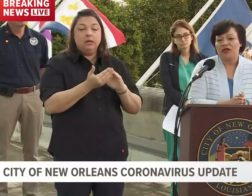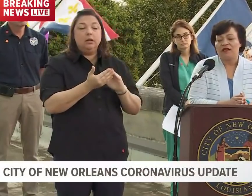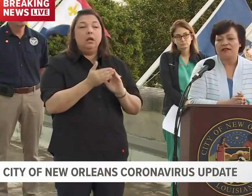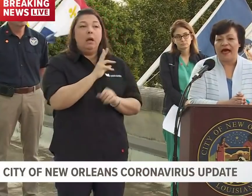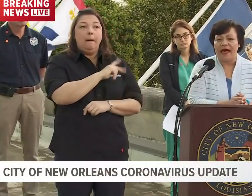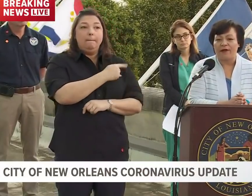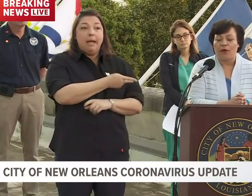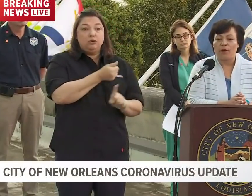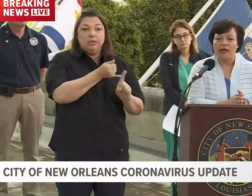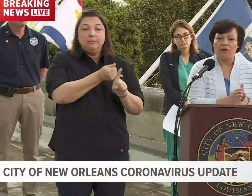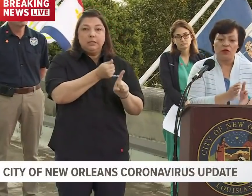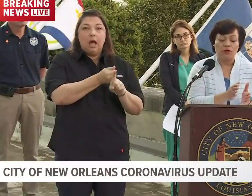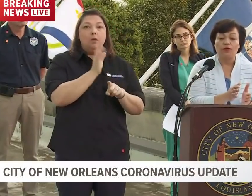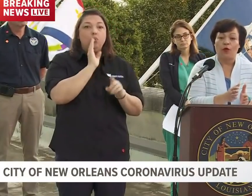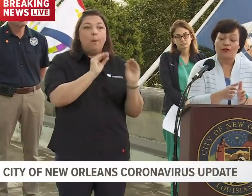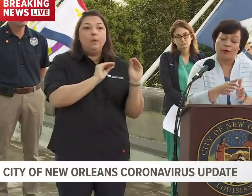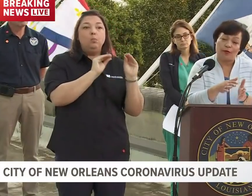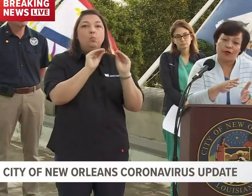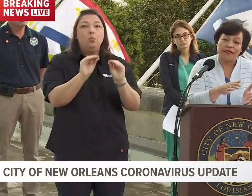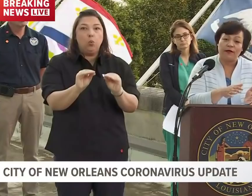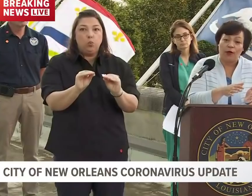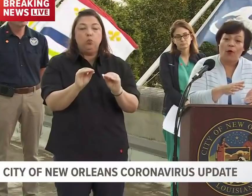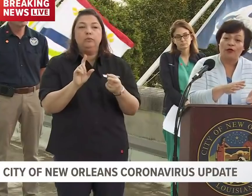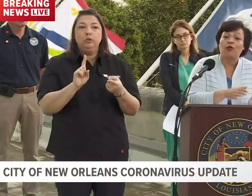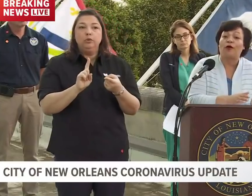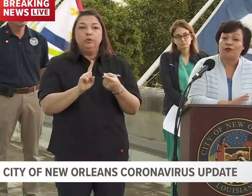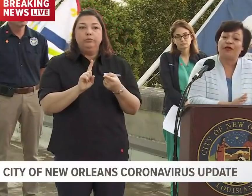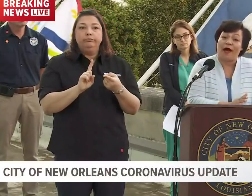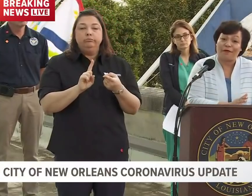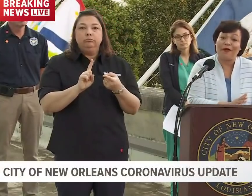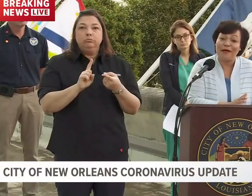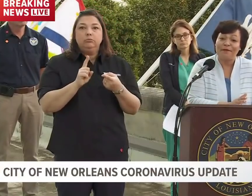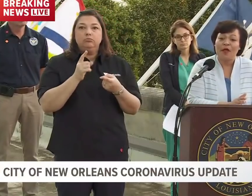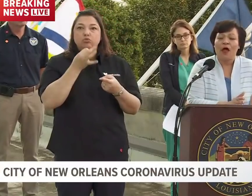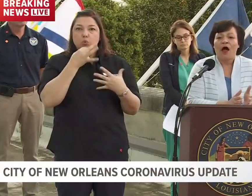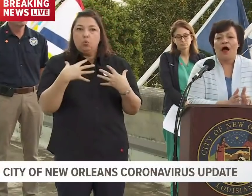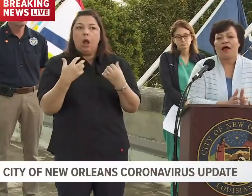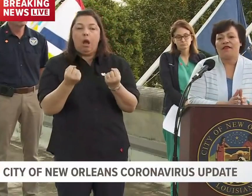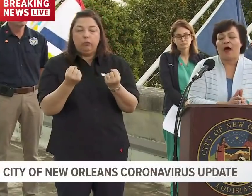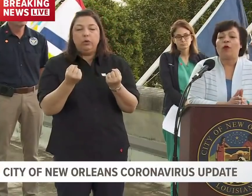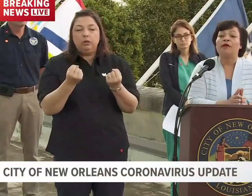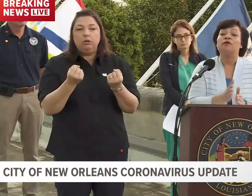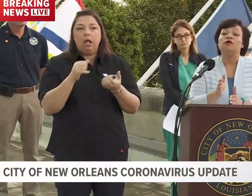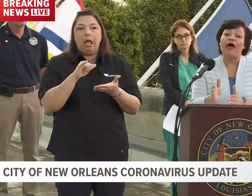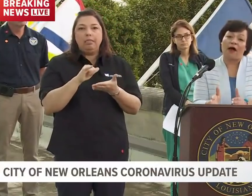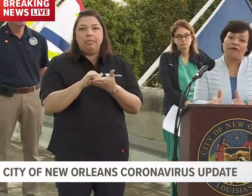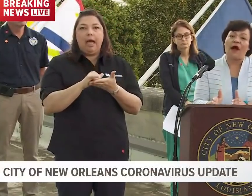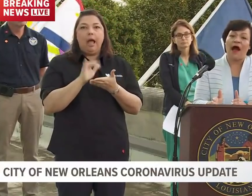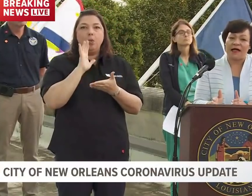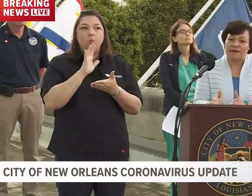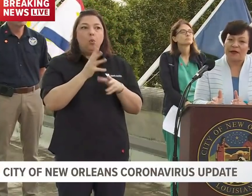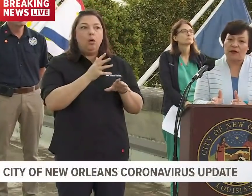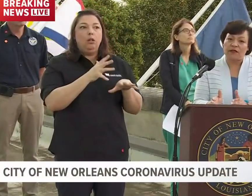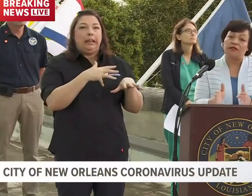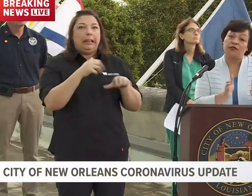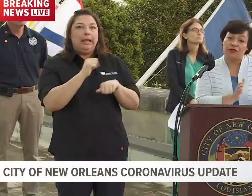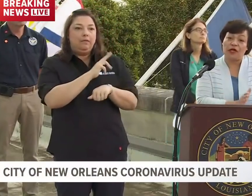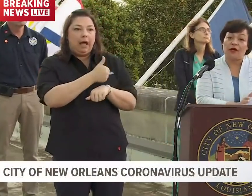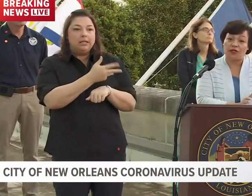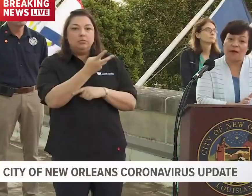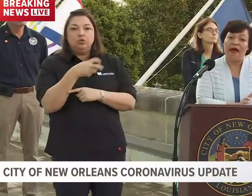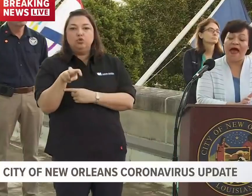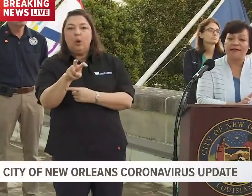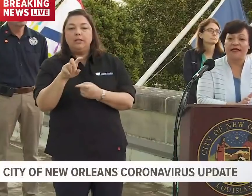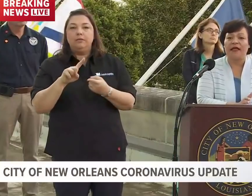patients that will be moved towards or really going towards recovery, that will be moved out of our hospitals into